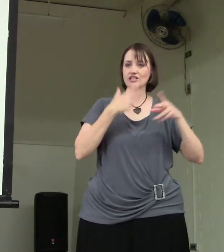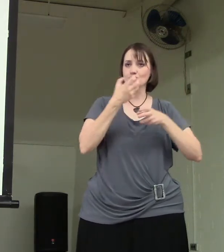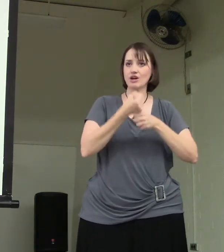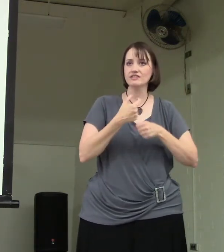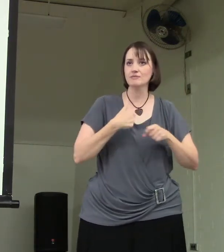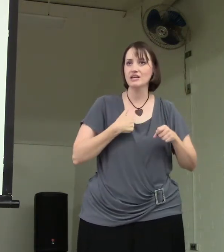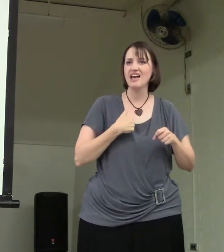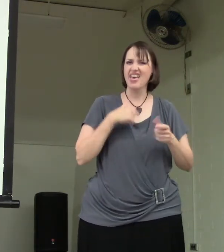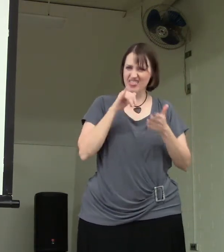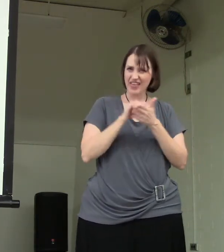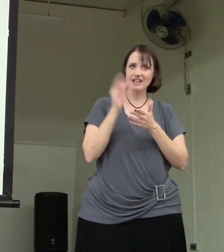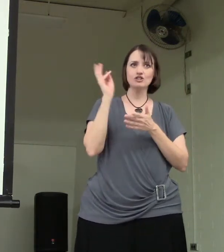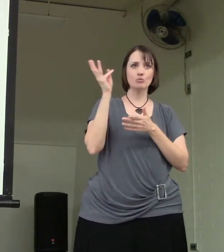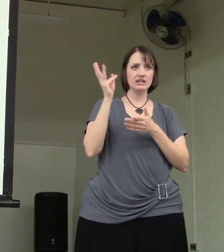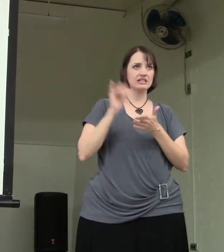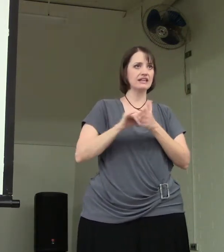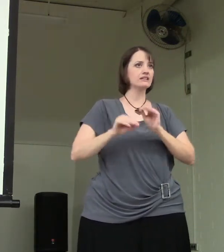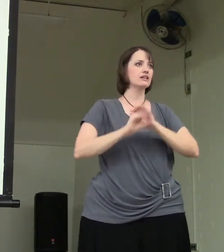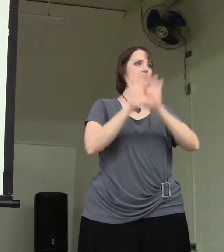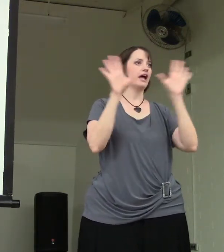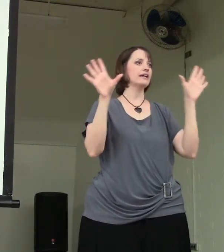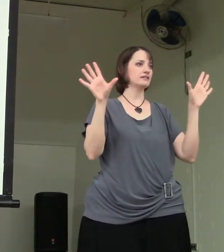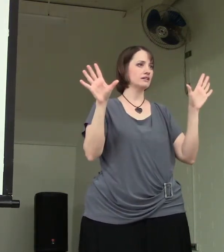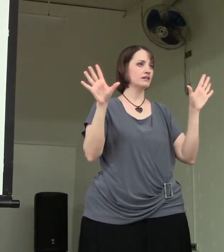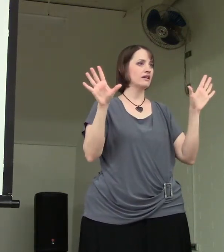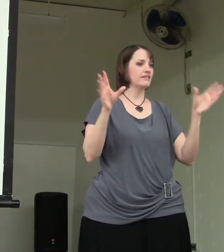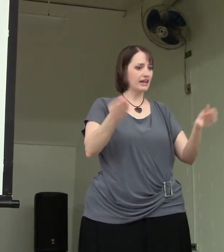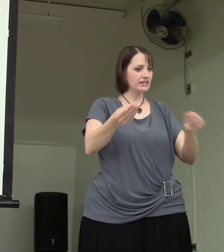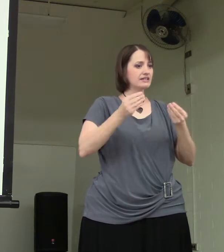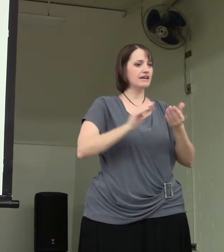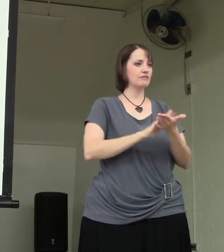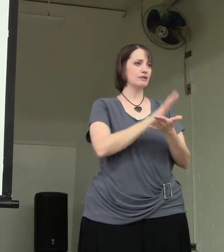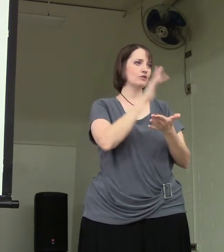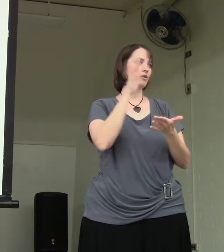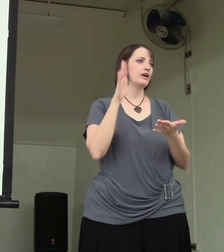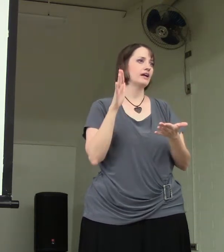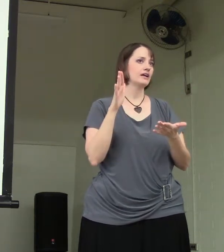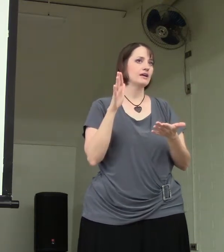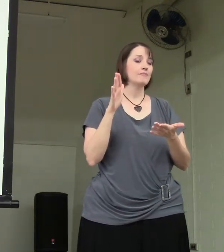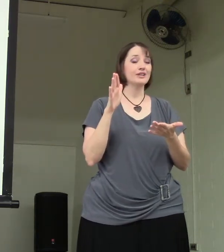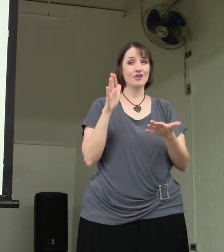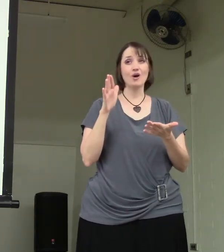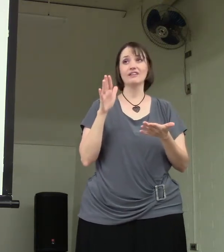and trusting me, that's a witness, that's a light that is giving me glory. But you know what?